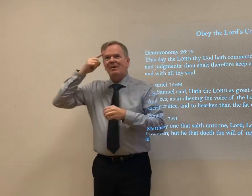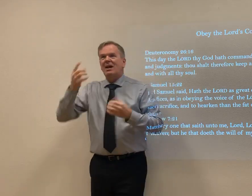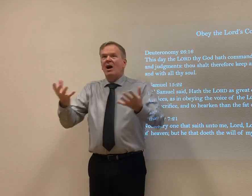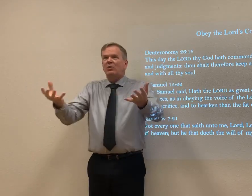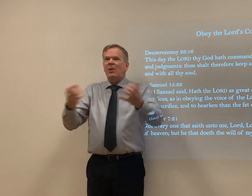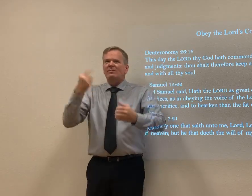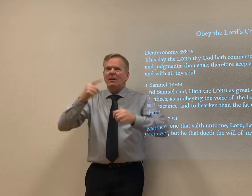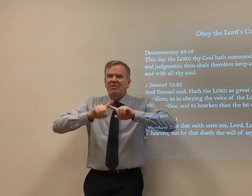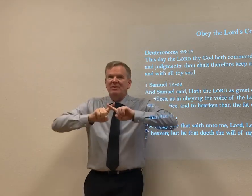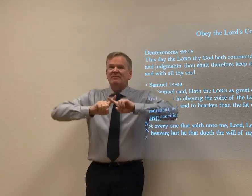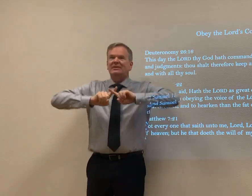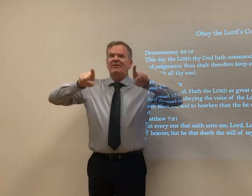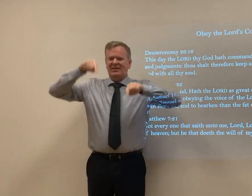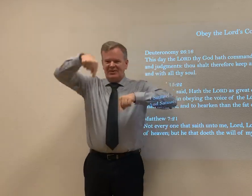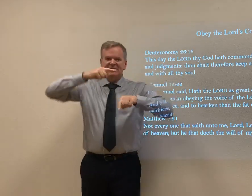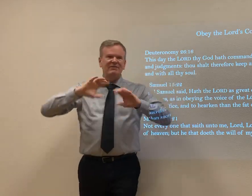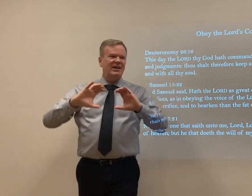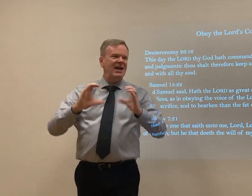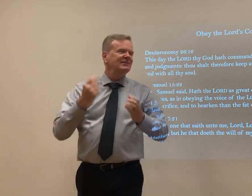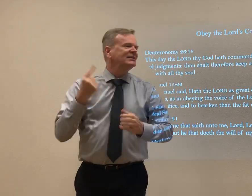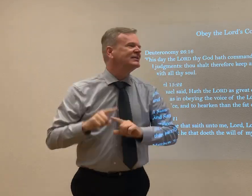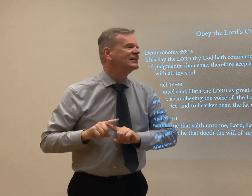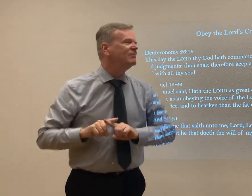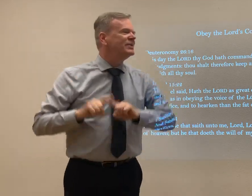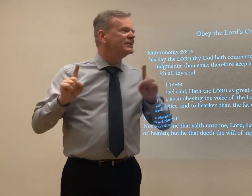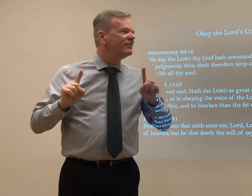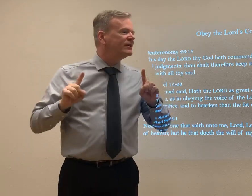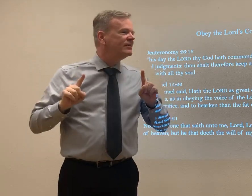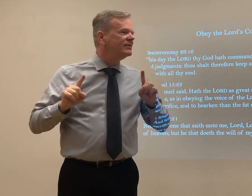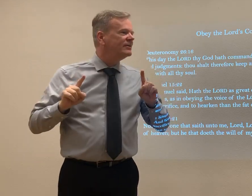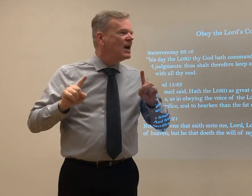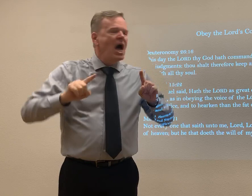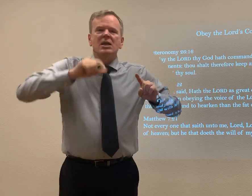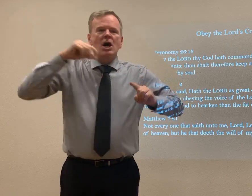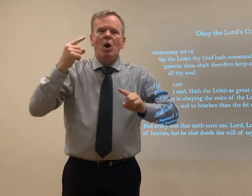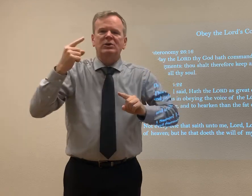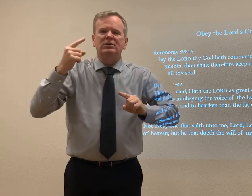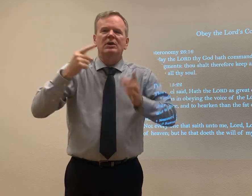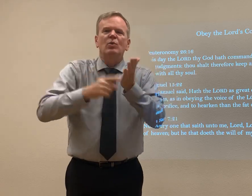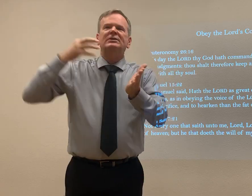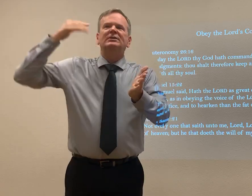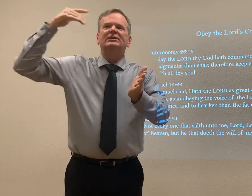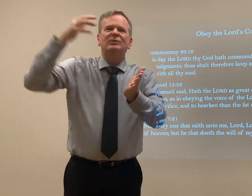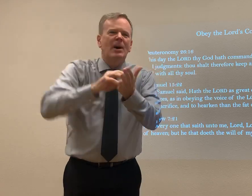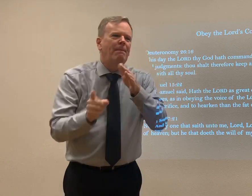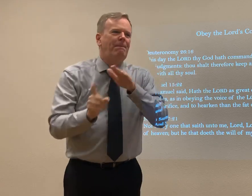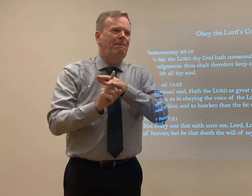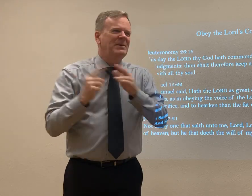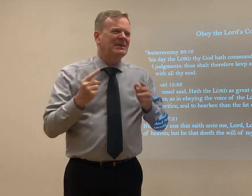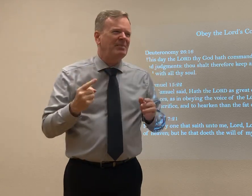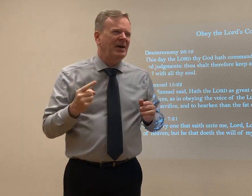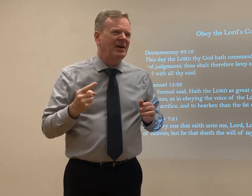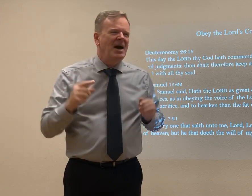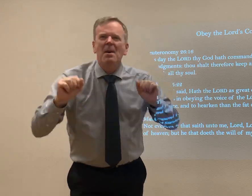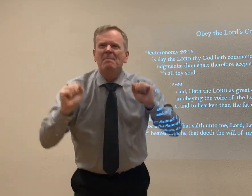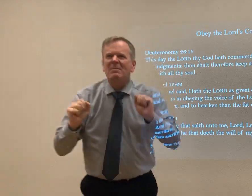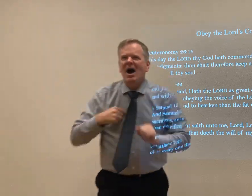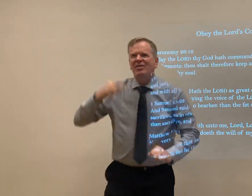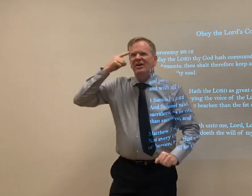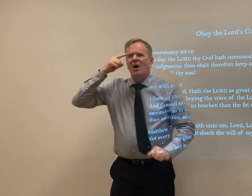I, sometimes in my mind, I think I want something different for this deaf class. I want something to change. I don't want it to always, I mean, it doesn't have to be a permanent